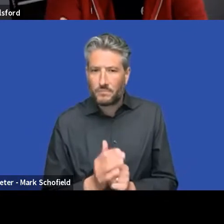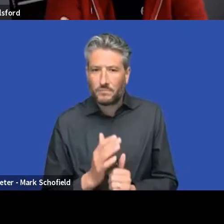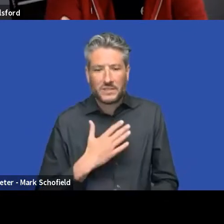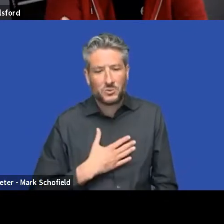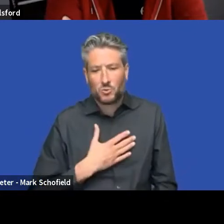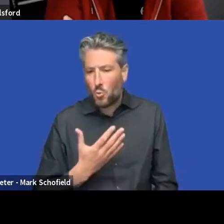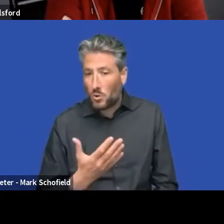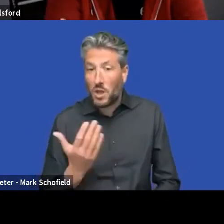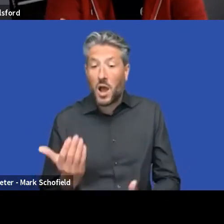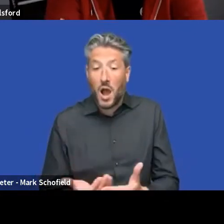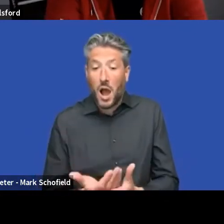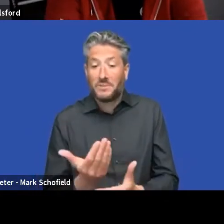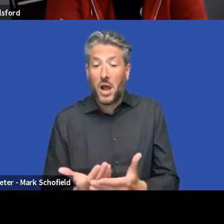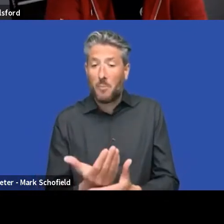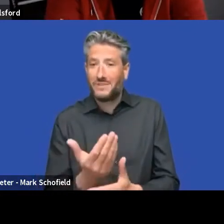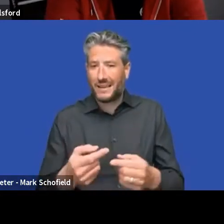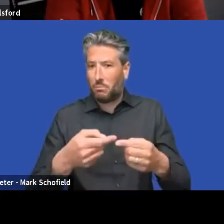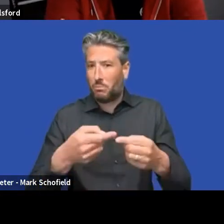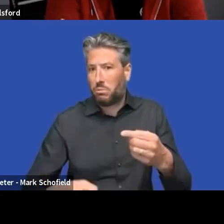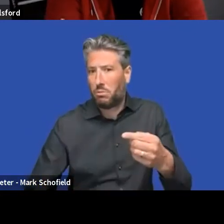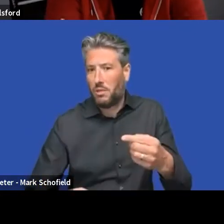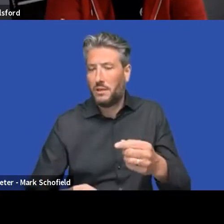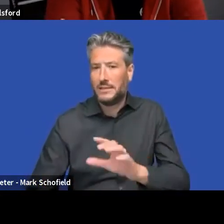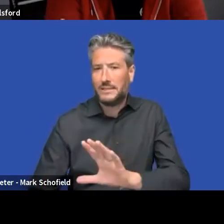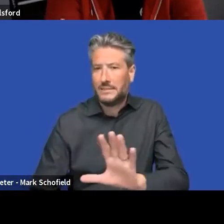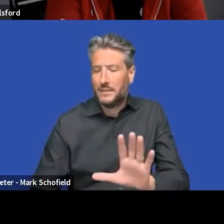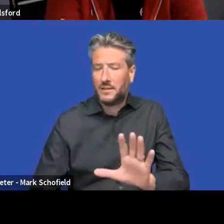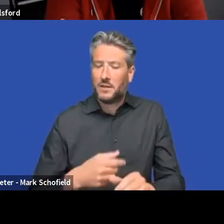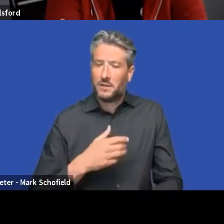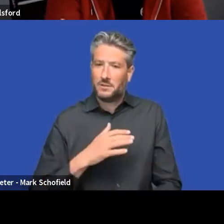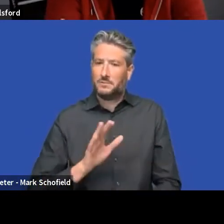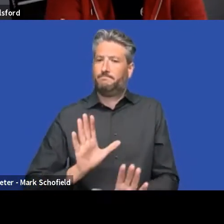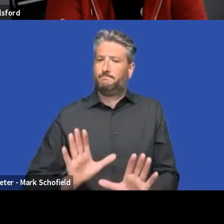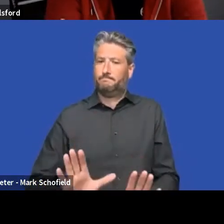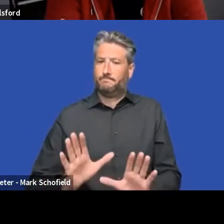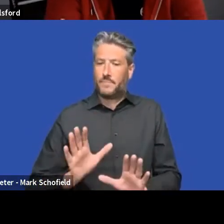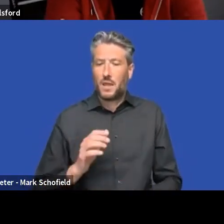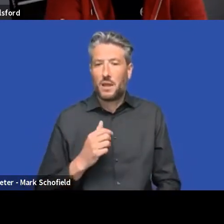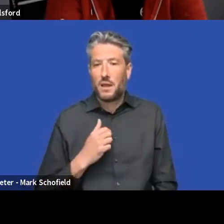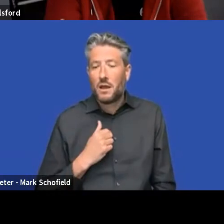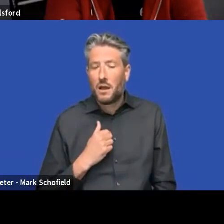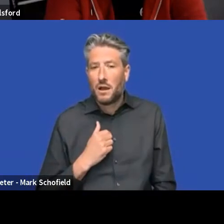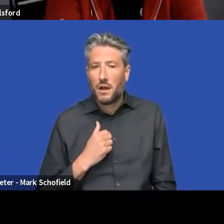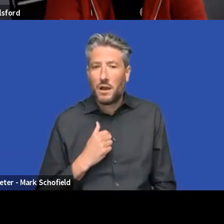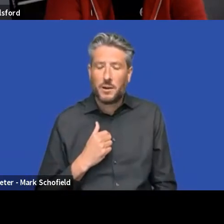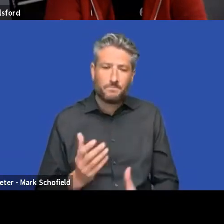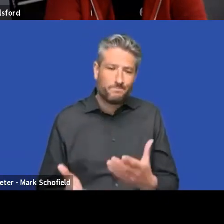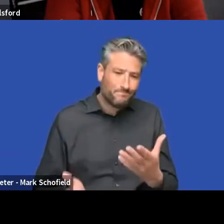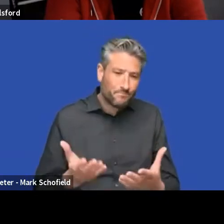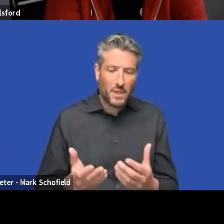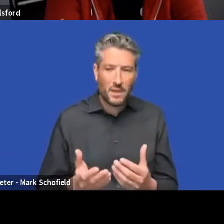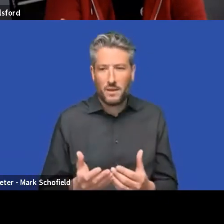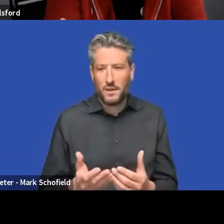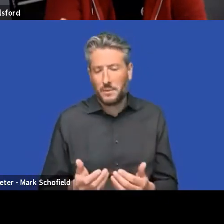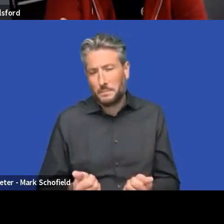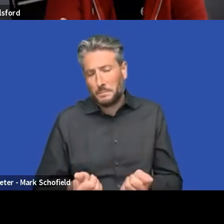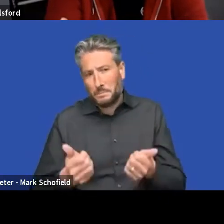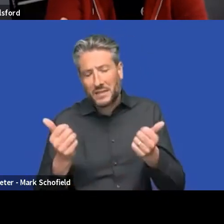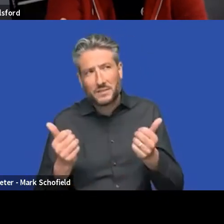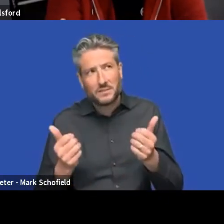And we want to cover the ones that we think make most sense. We can't promise anything, but, but,